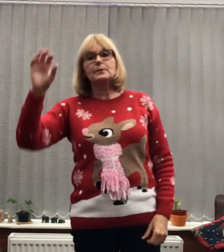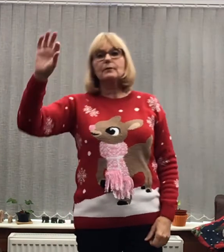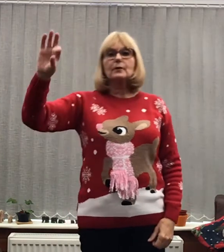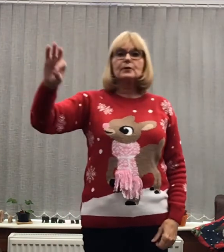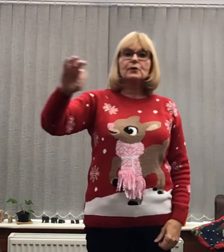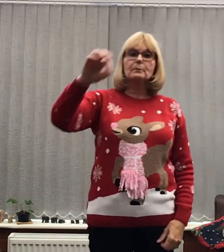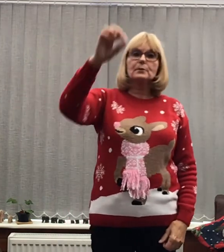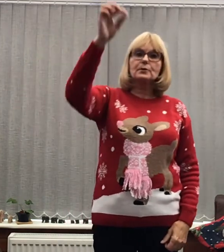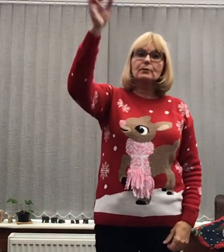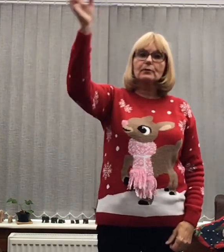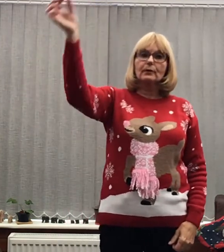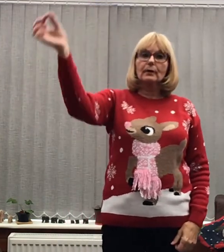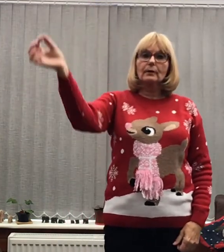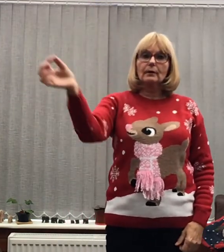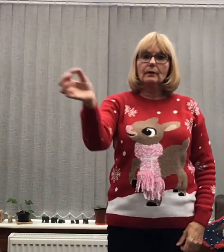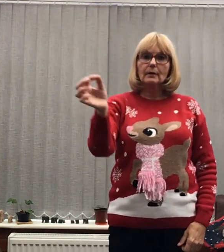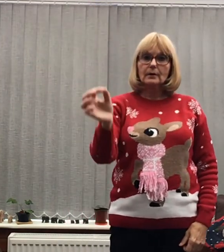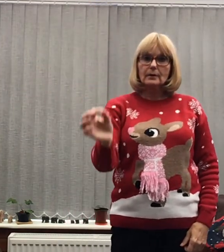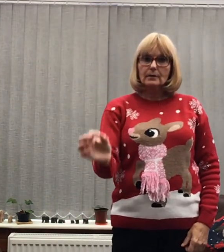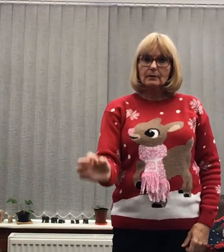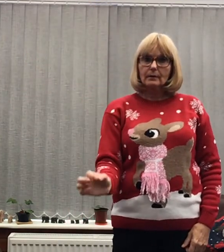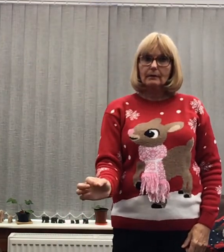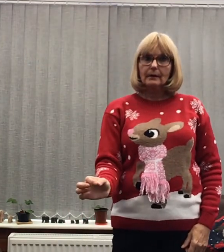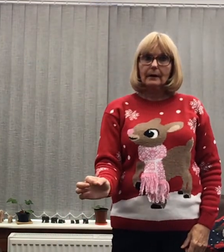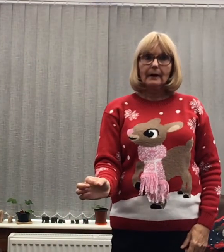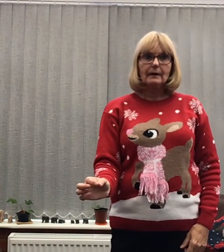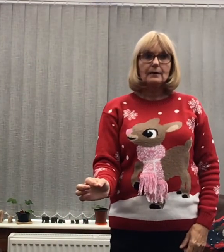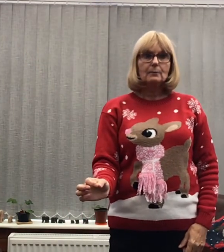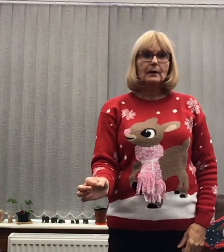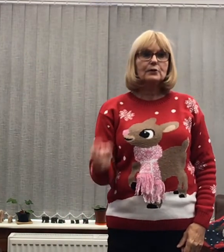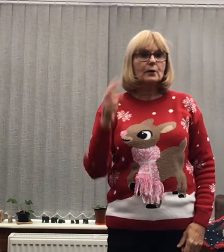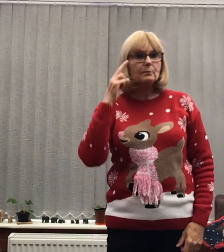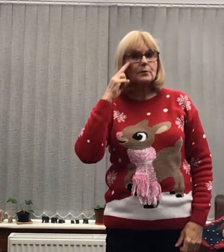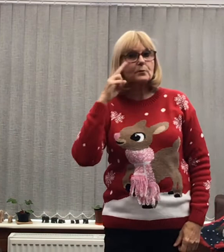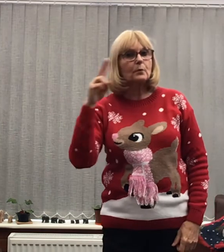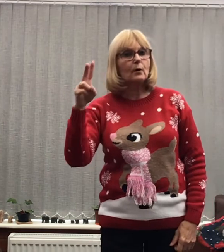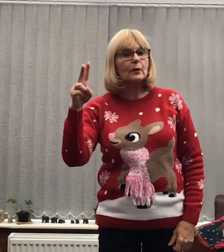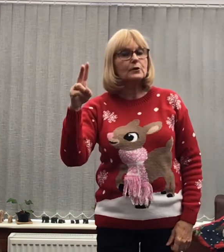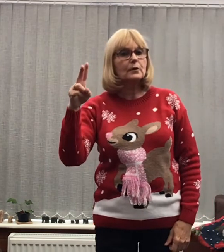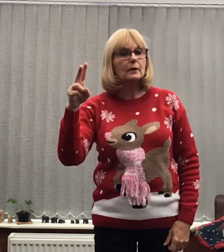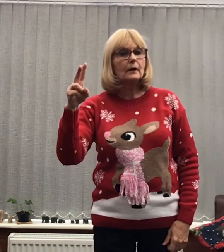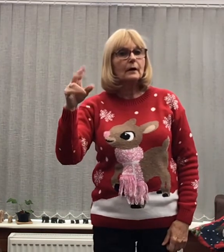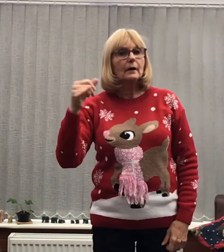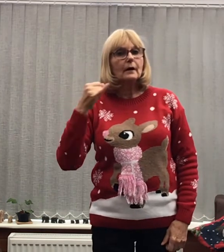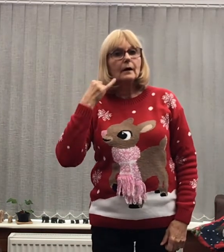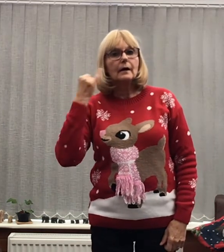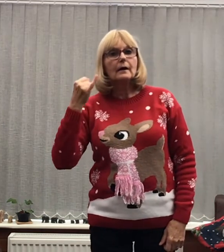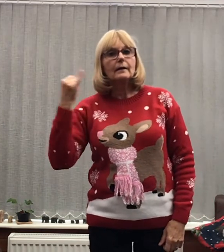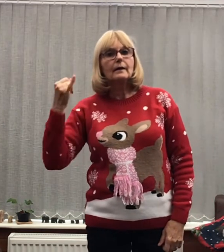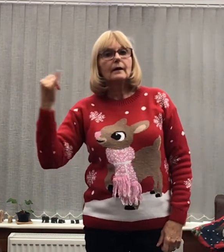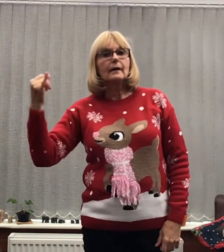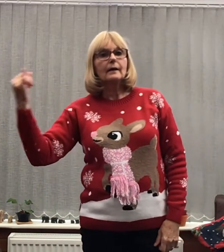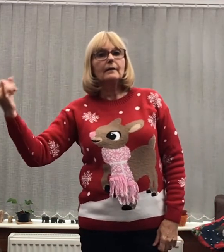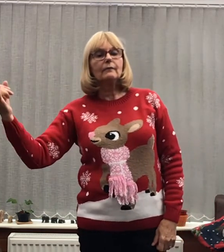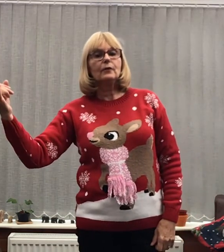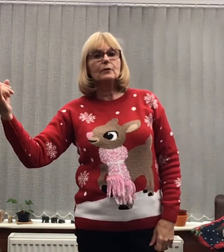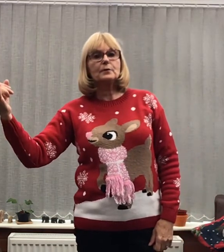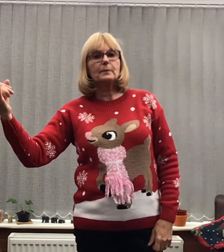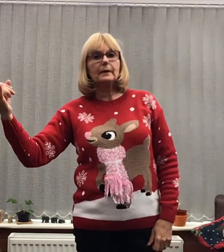You've got the shepherds crook Okay While shepherds watch The flocks by